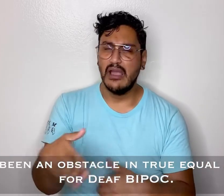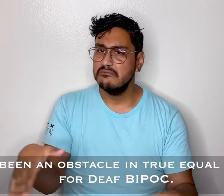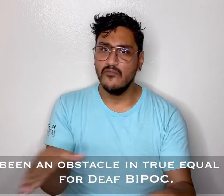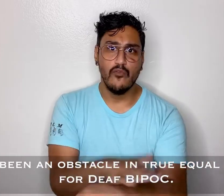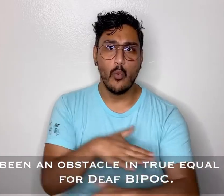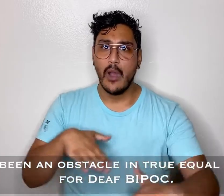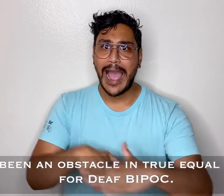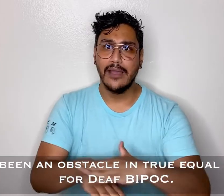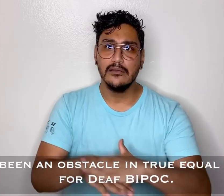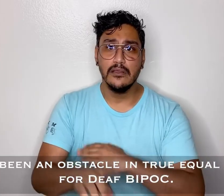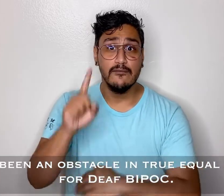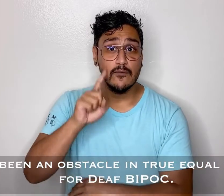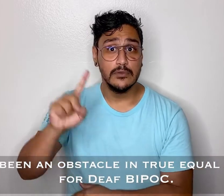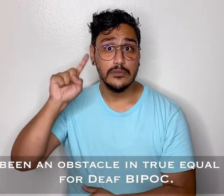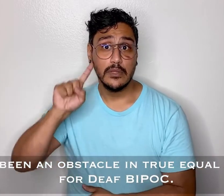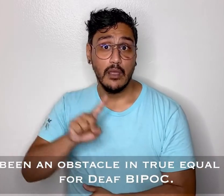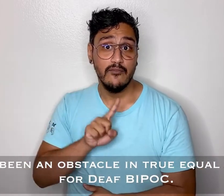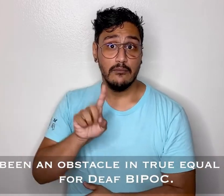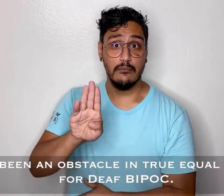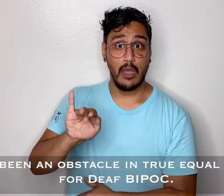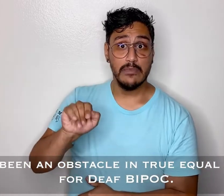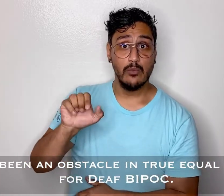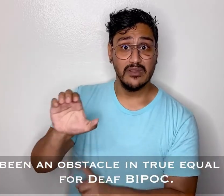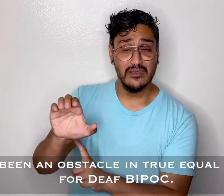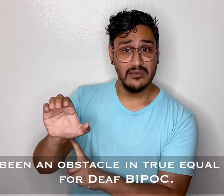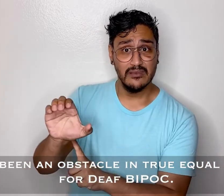obstacle in true equal access for the Deaf by POC.